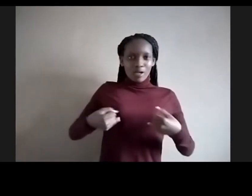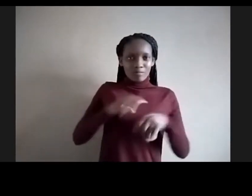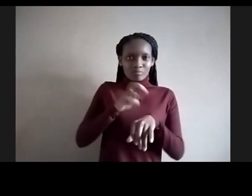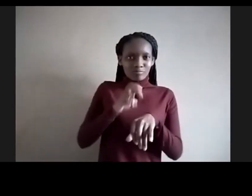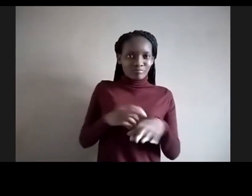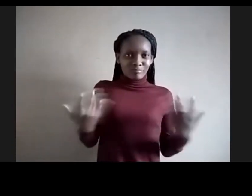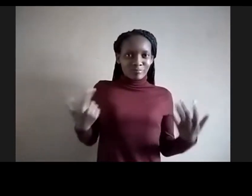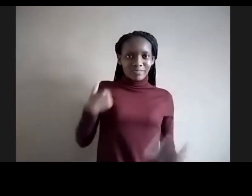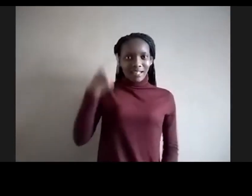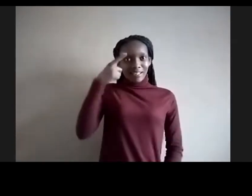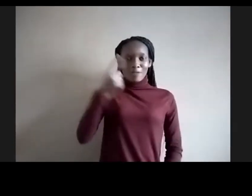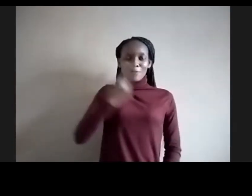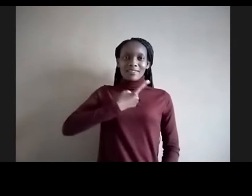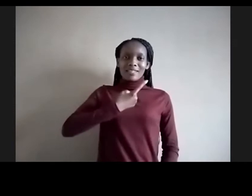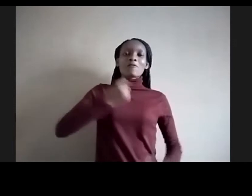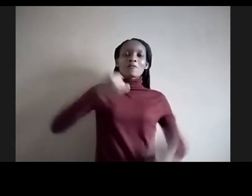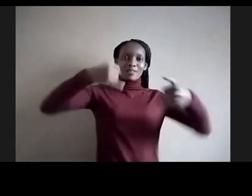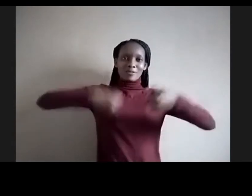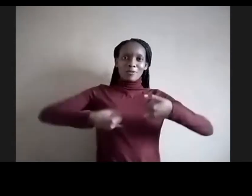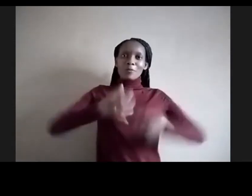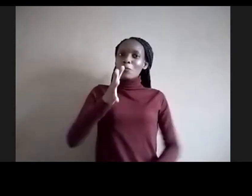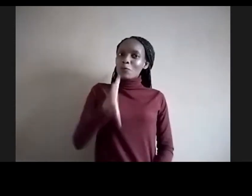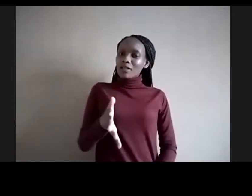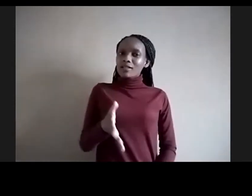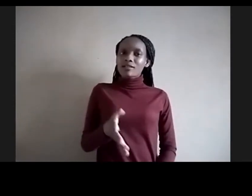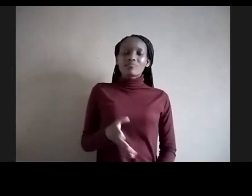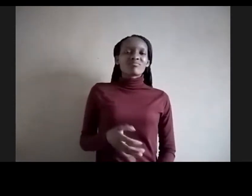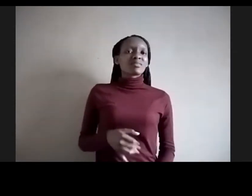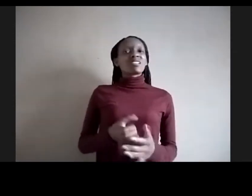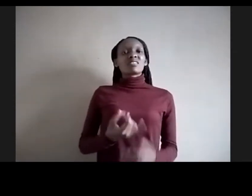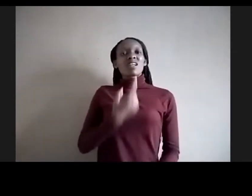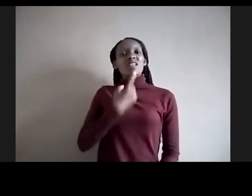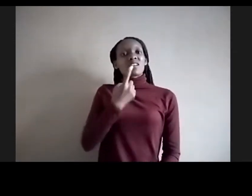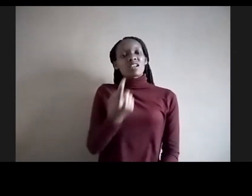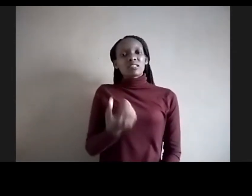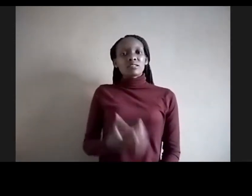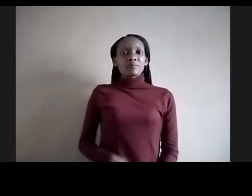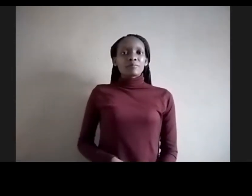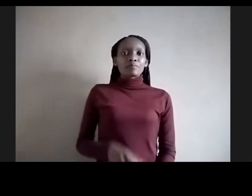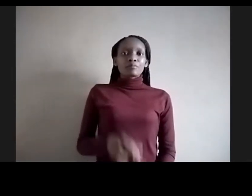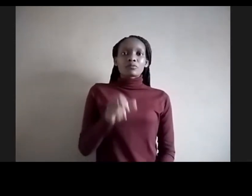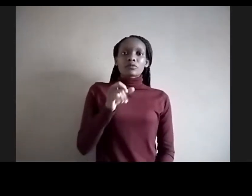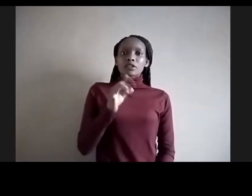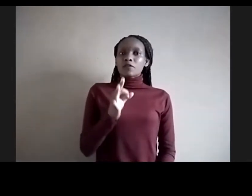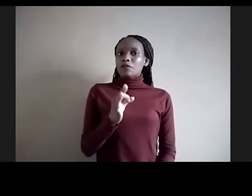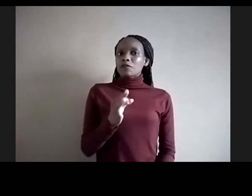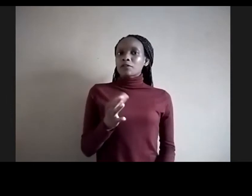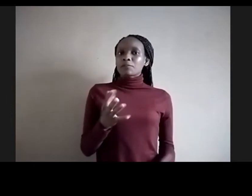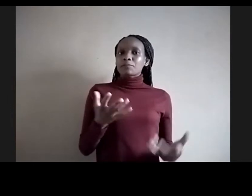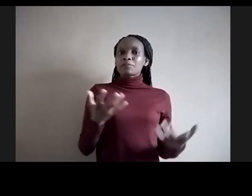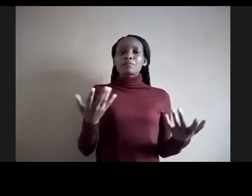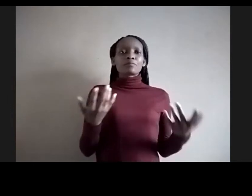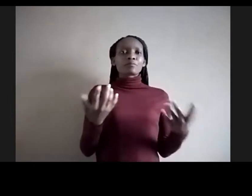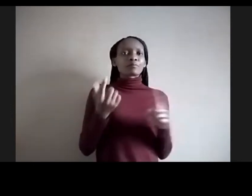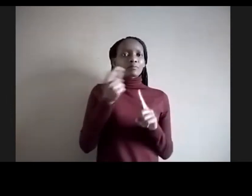yourself. But just to say that I think if there is somebody that changes